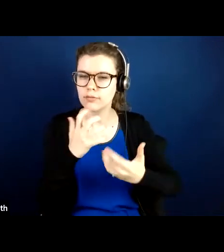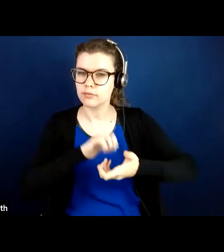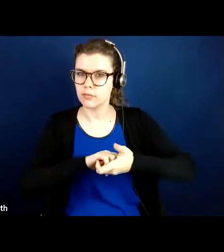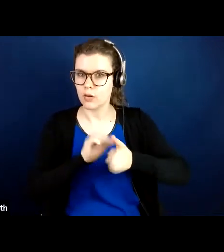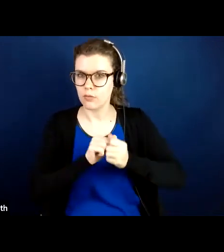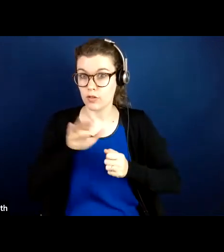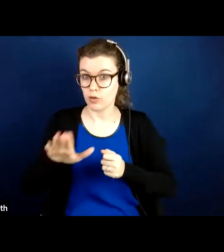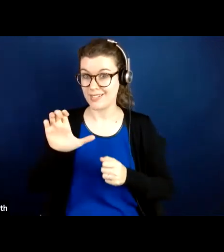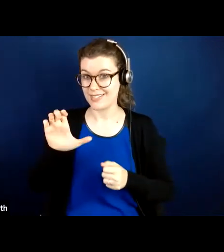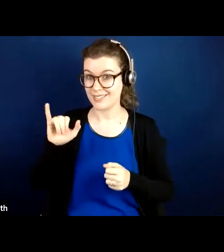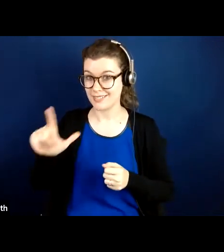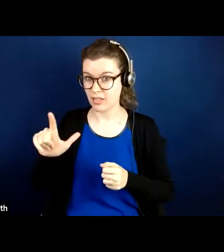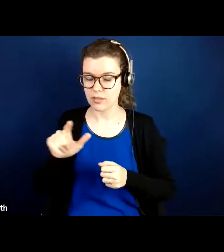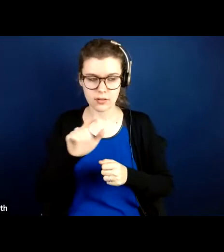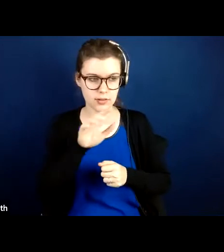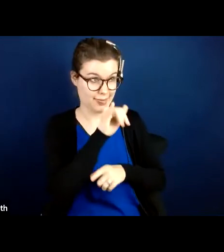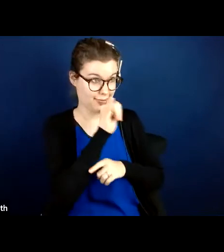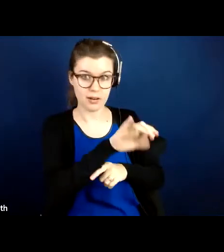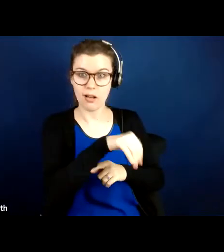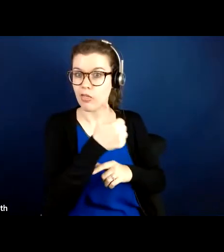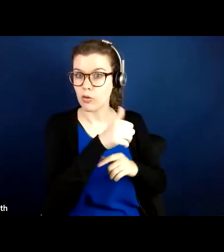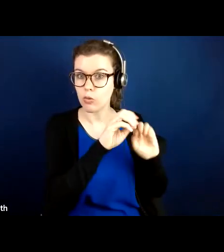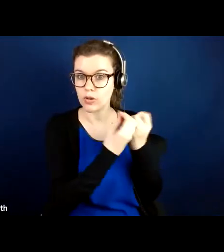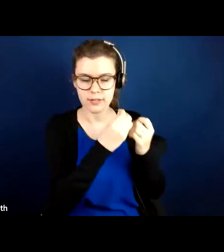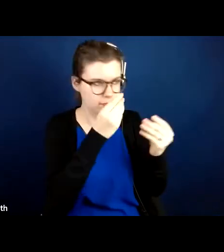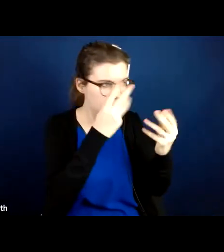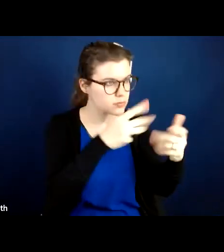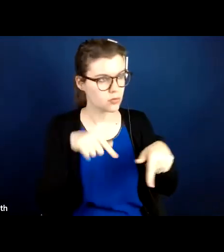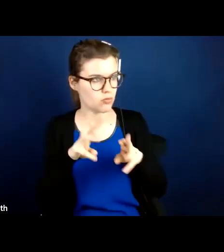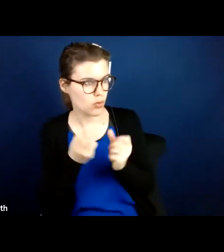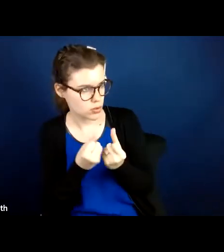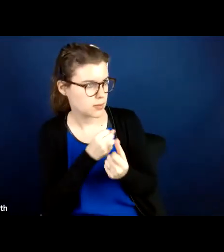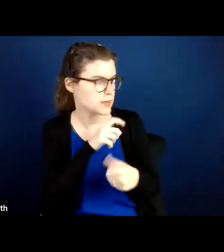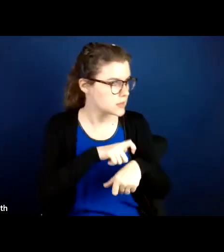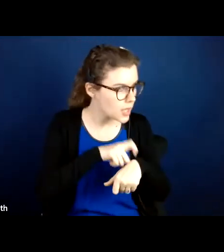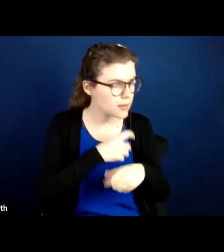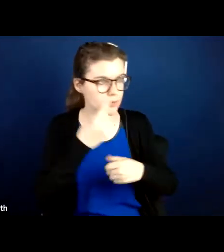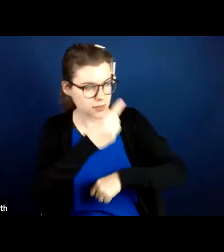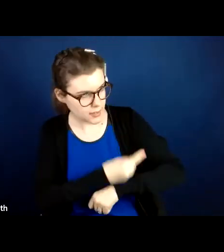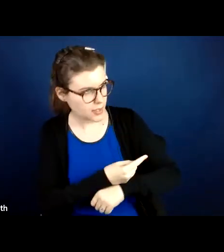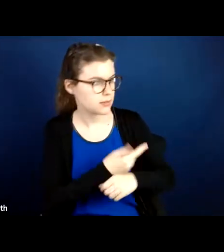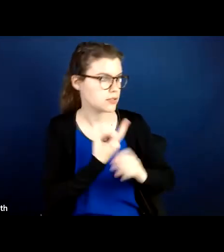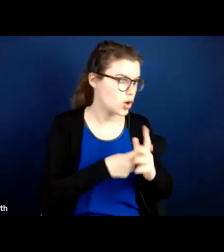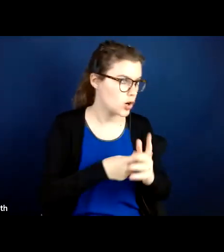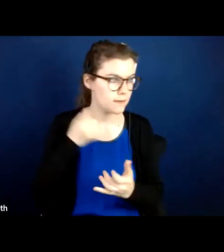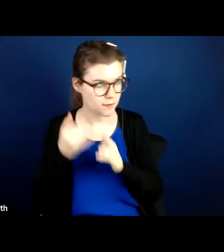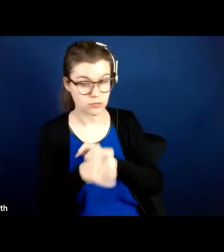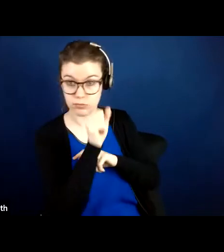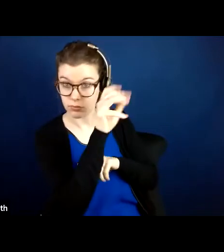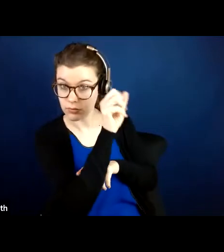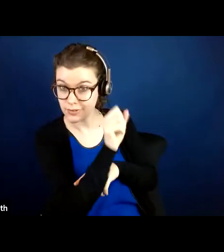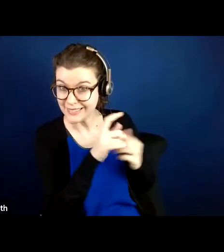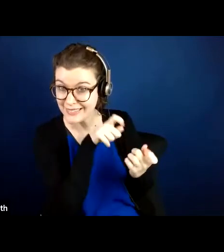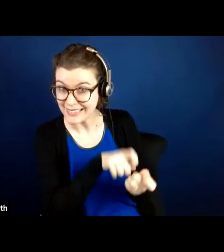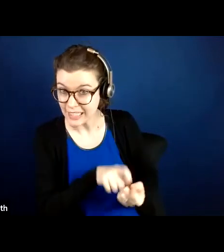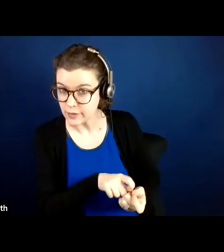let them know about the workshop. Let them know what the workshop is, when it is, when it starts, all of those details so